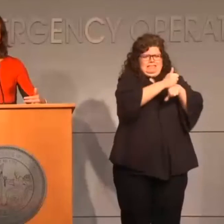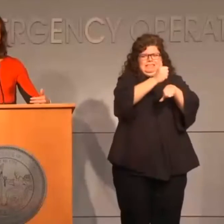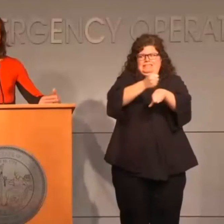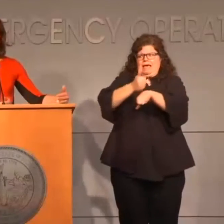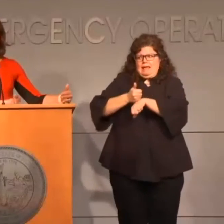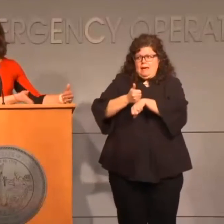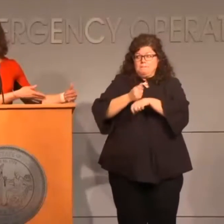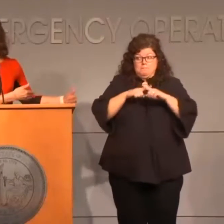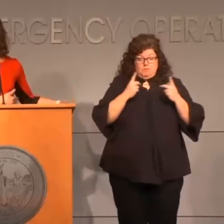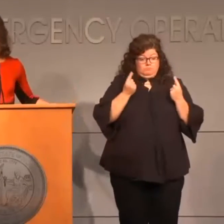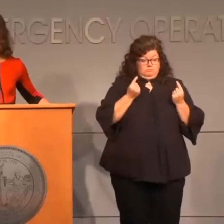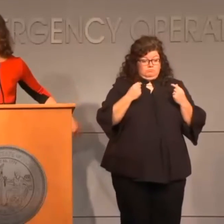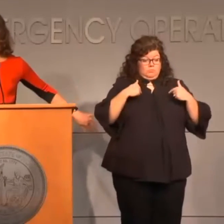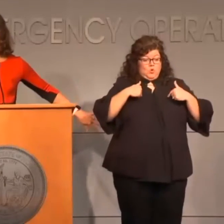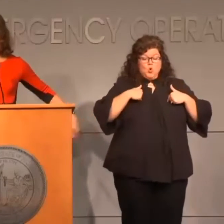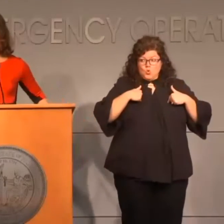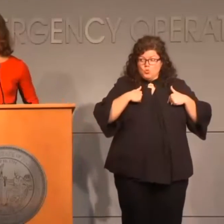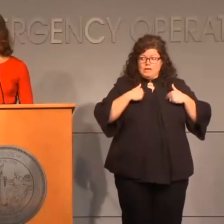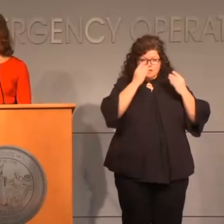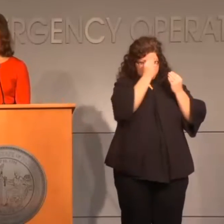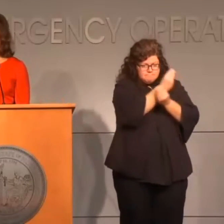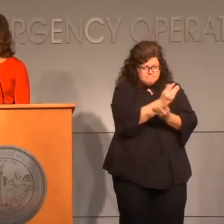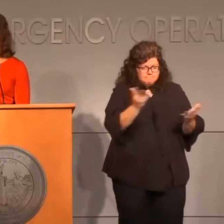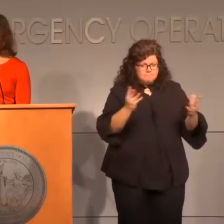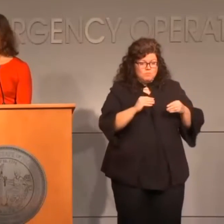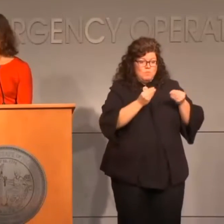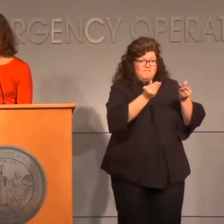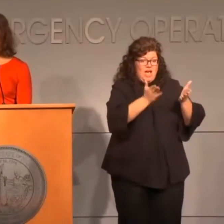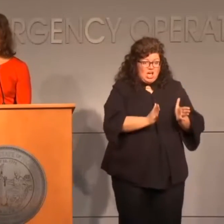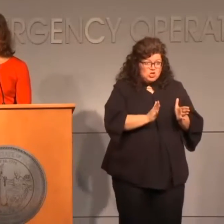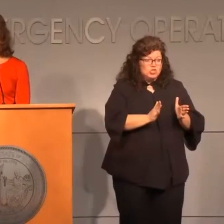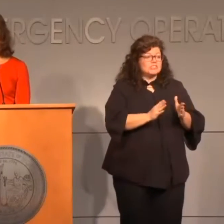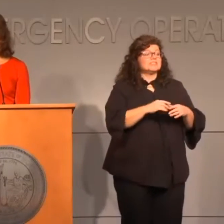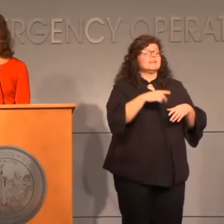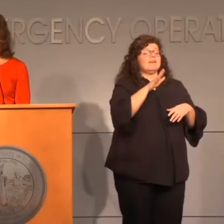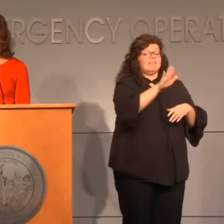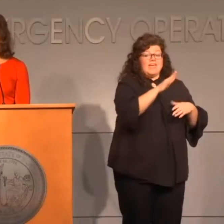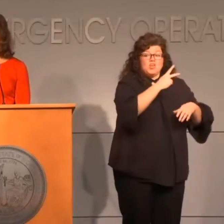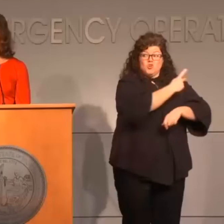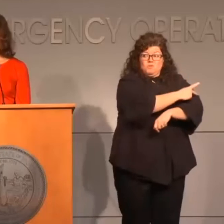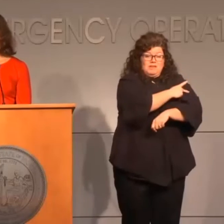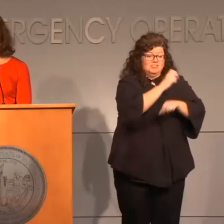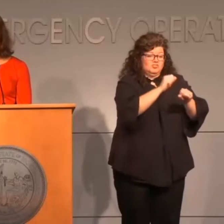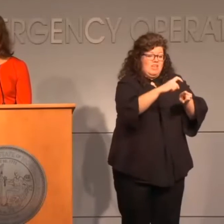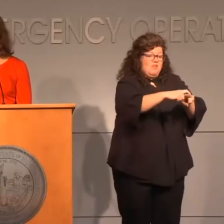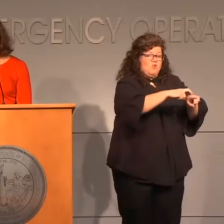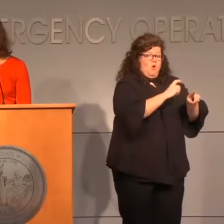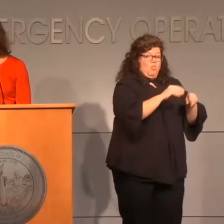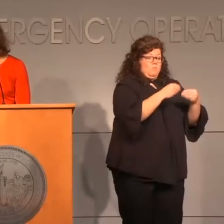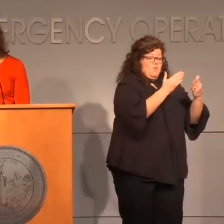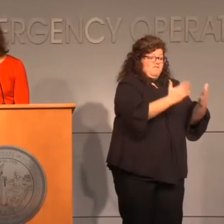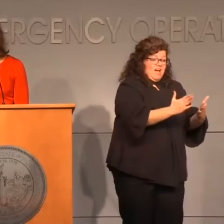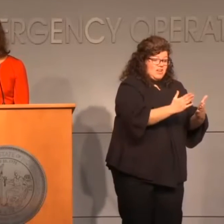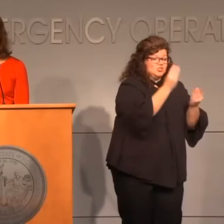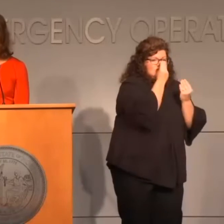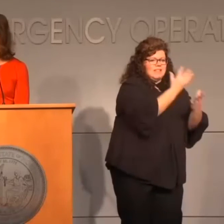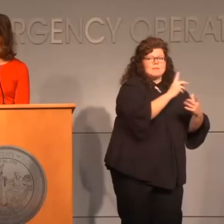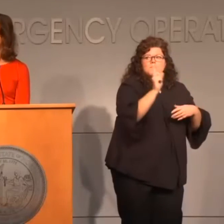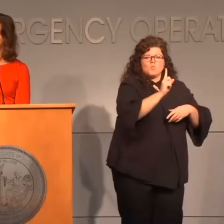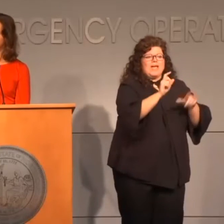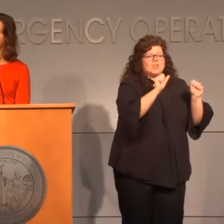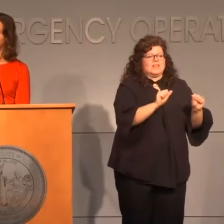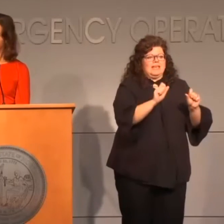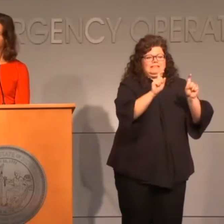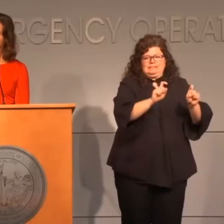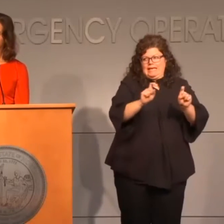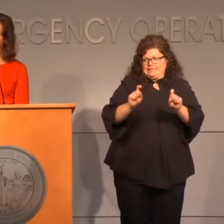providers through their networks so that they can then refer their patients to those alternative sample collection sites. I